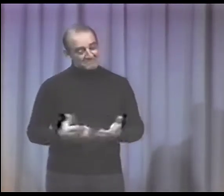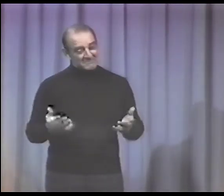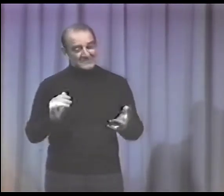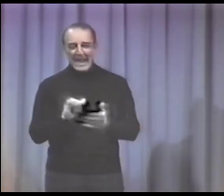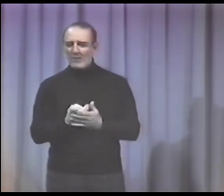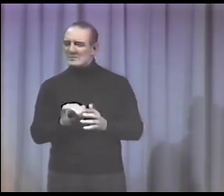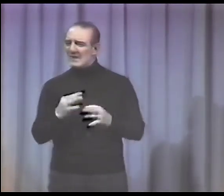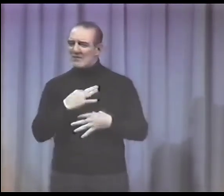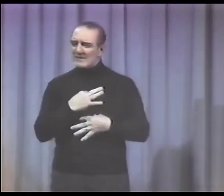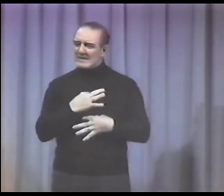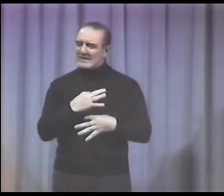rang forth.